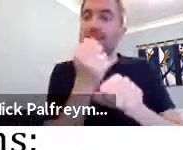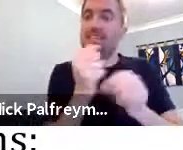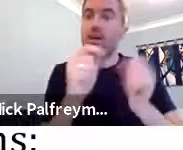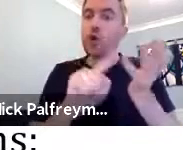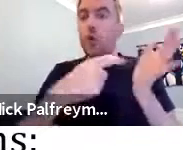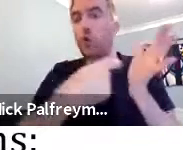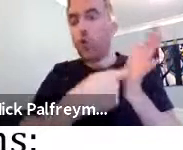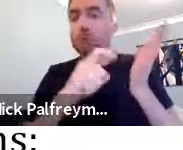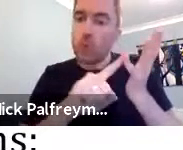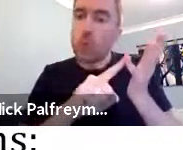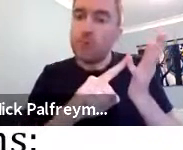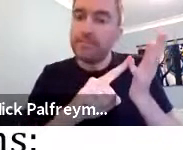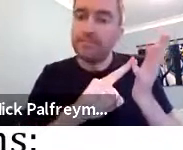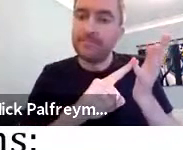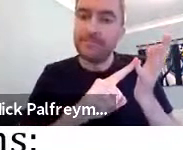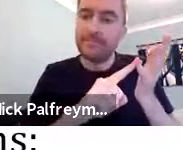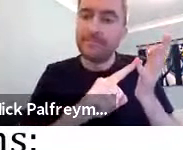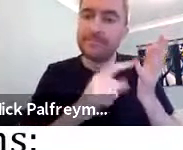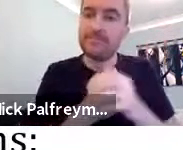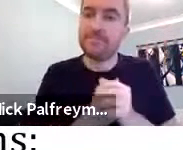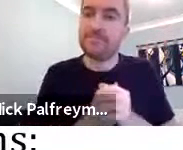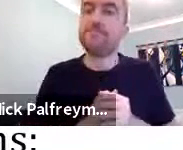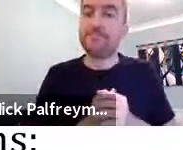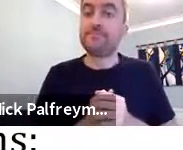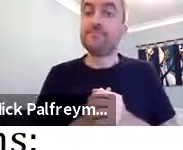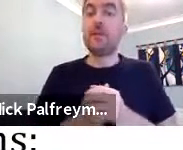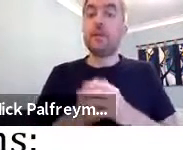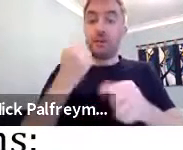the Indonesian for teacher, the written word, guru.